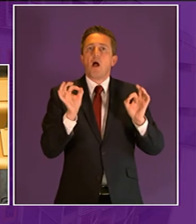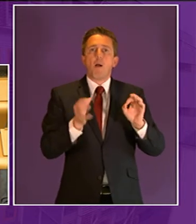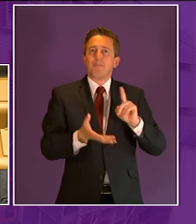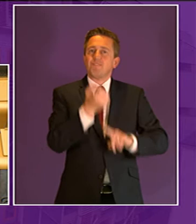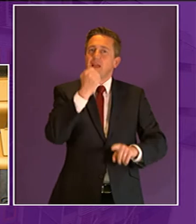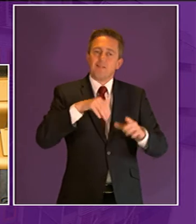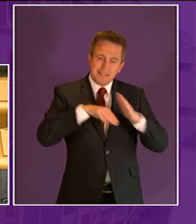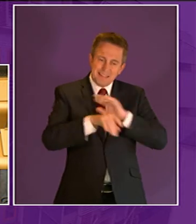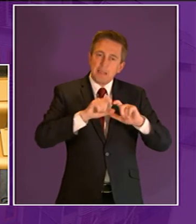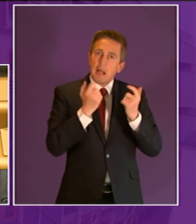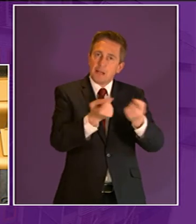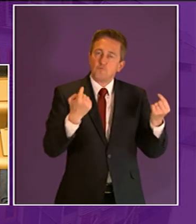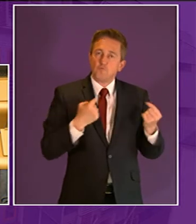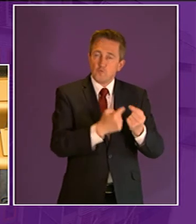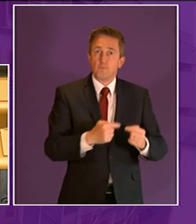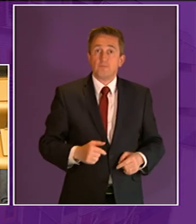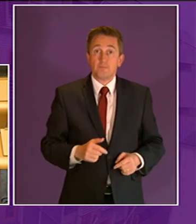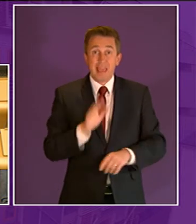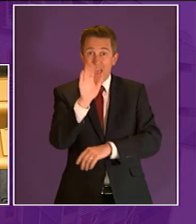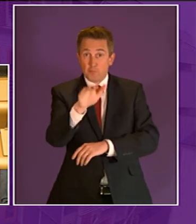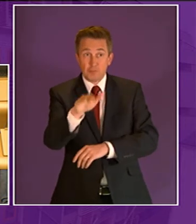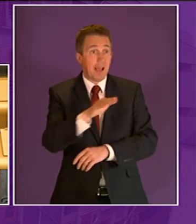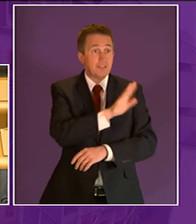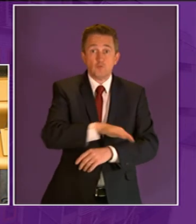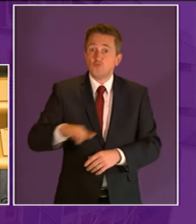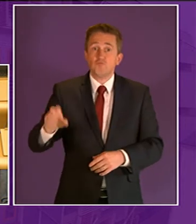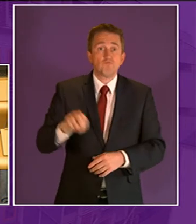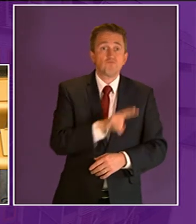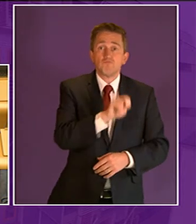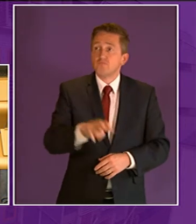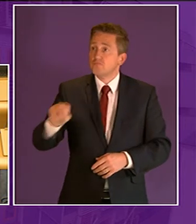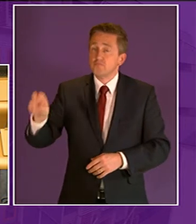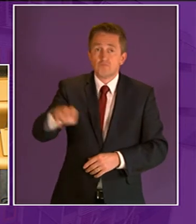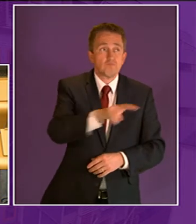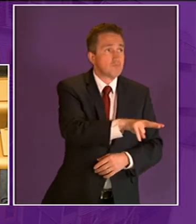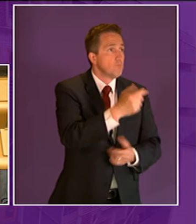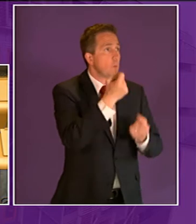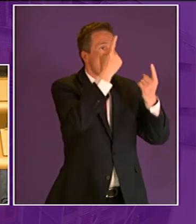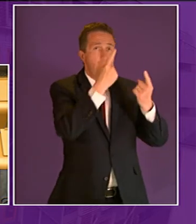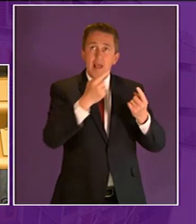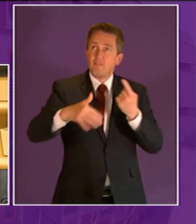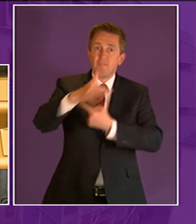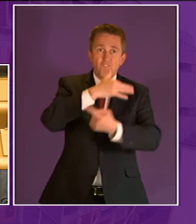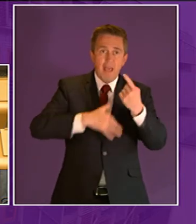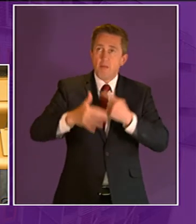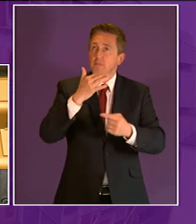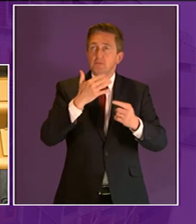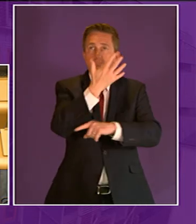duty and responsibility the planet is nurtured as children become more aware of the environment and sustainability and learning outdoors also